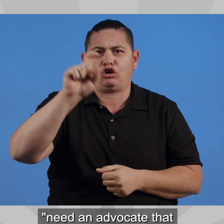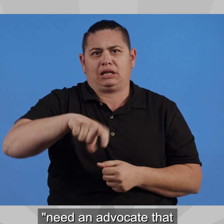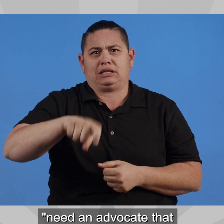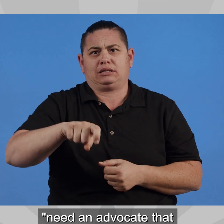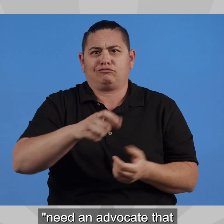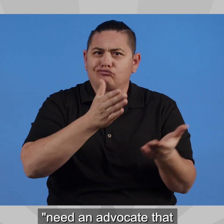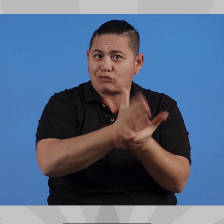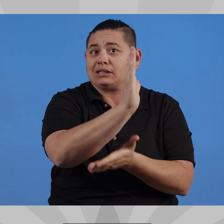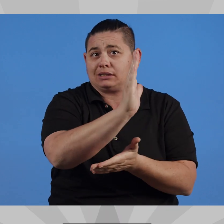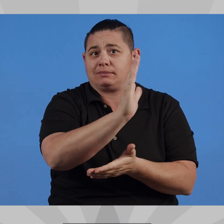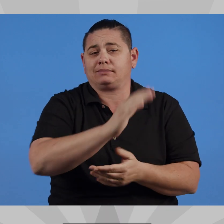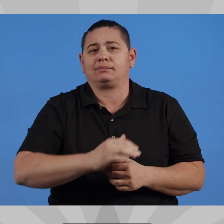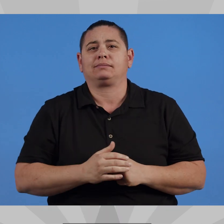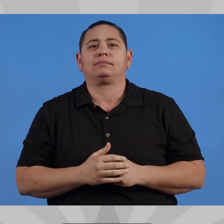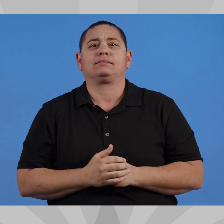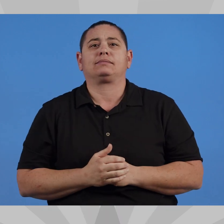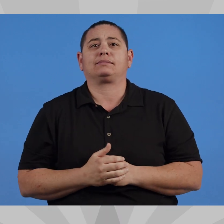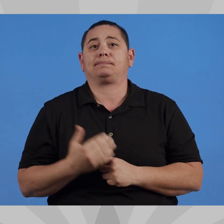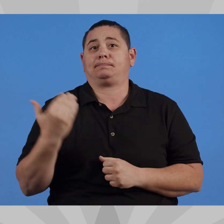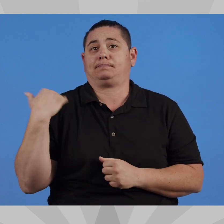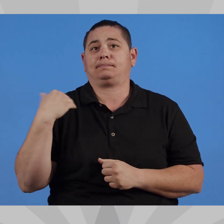prioritize their rights and interests.